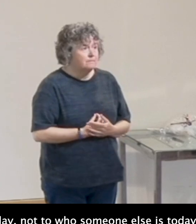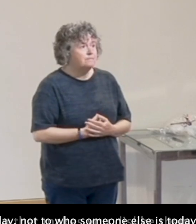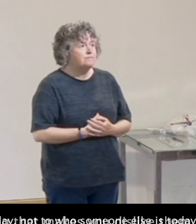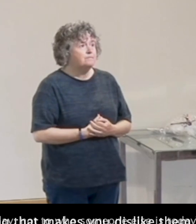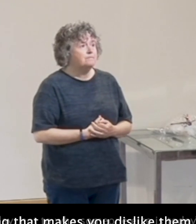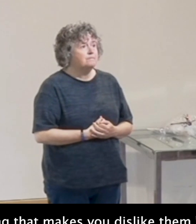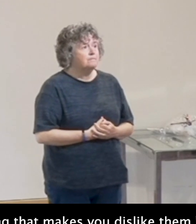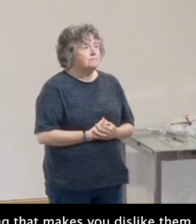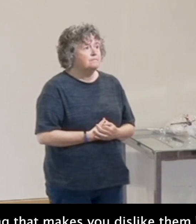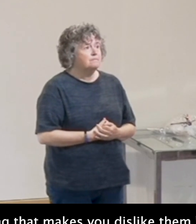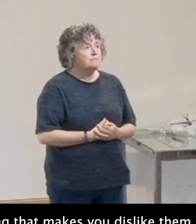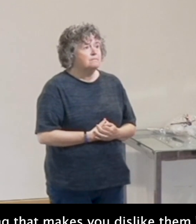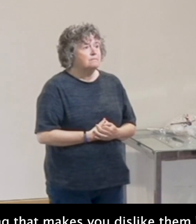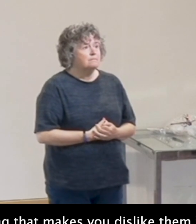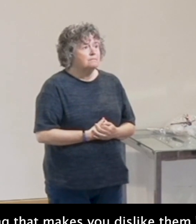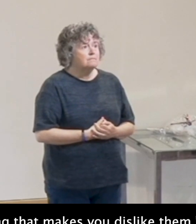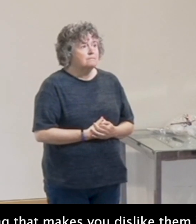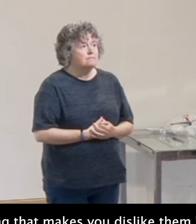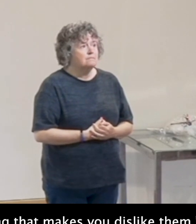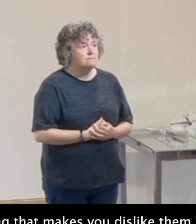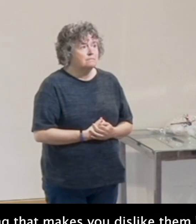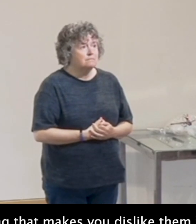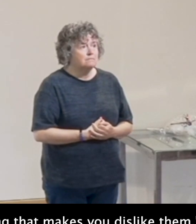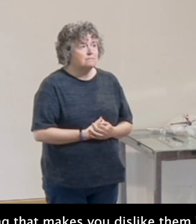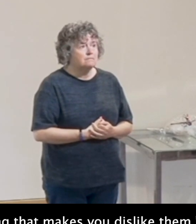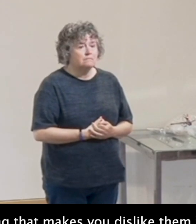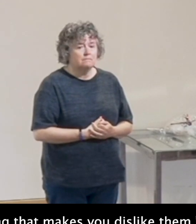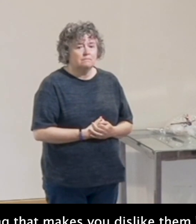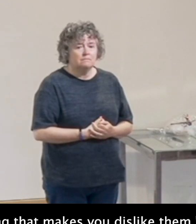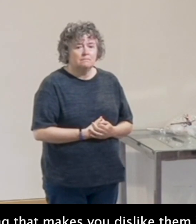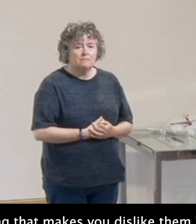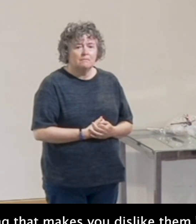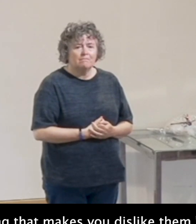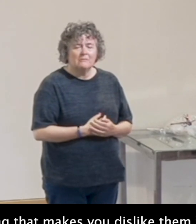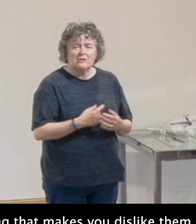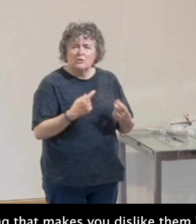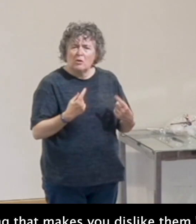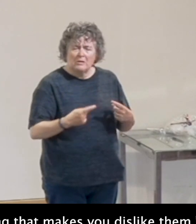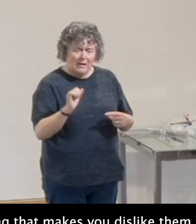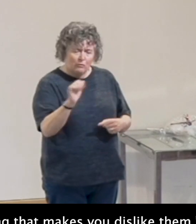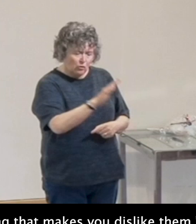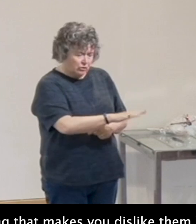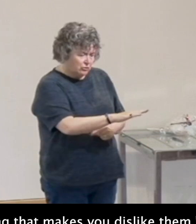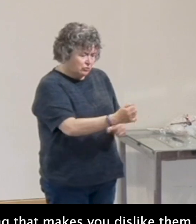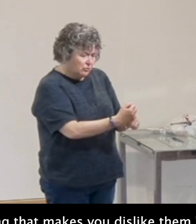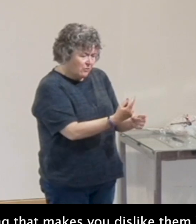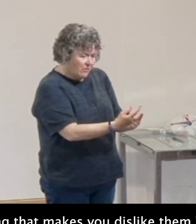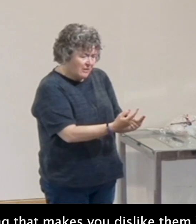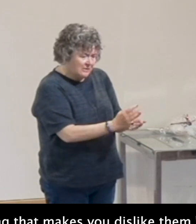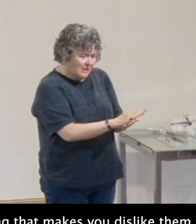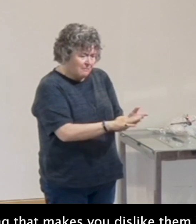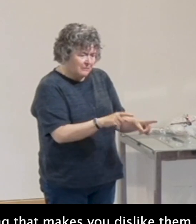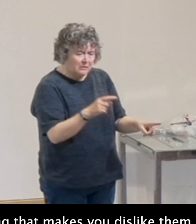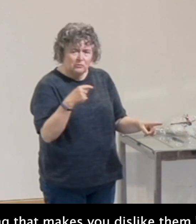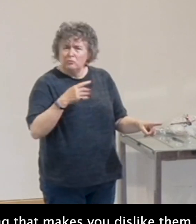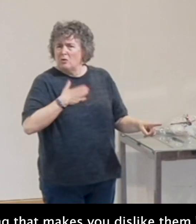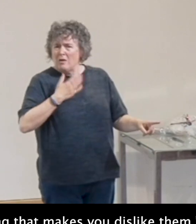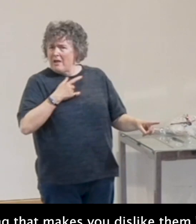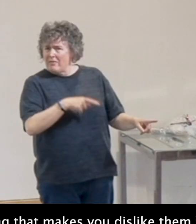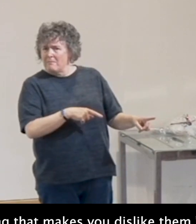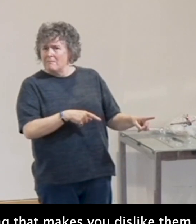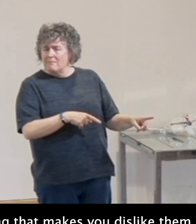Let's see if we can do this one. Yay! I like this one. Do not let your children do anything that makes you dislike them.